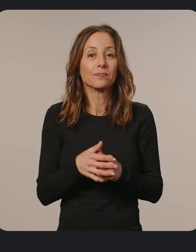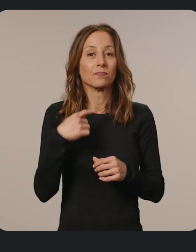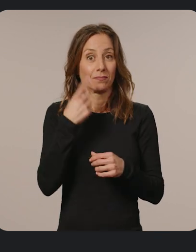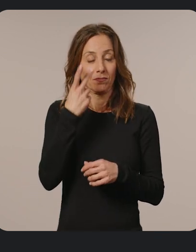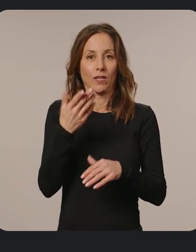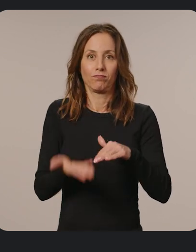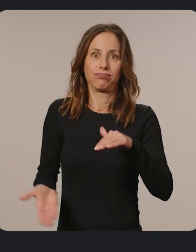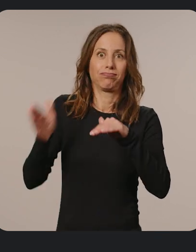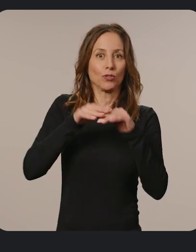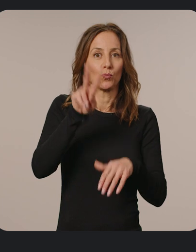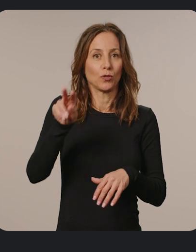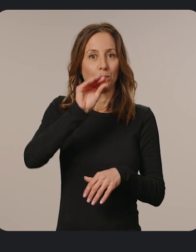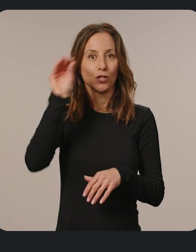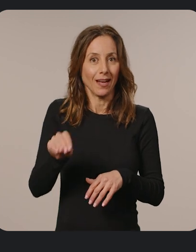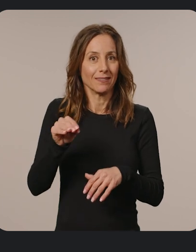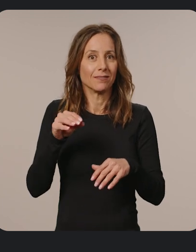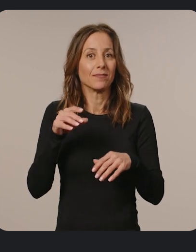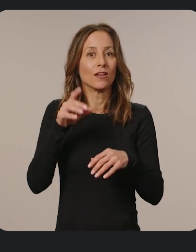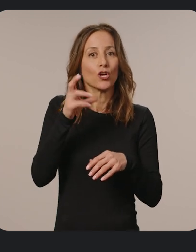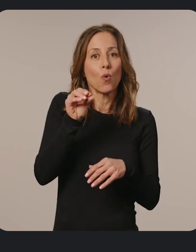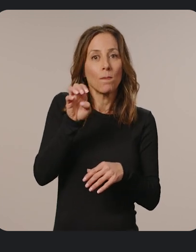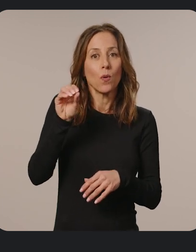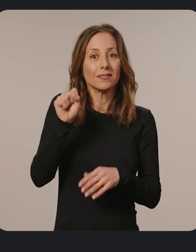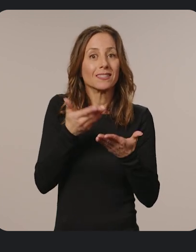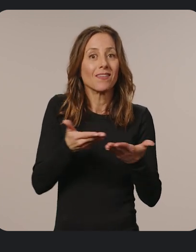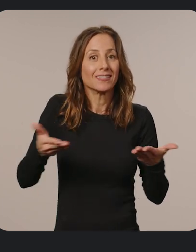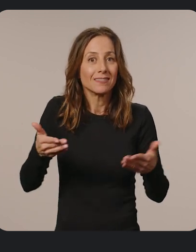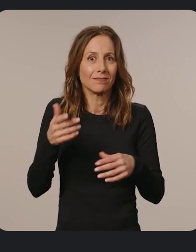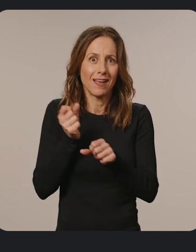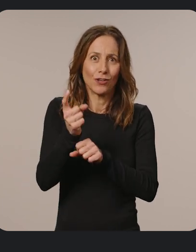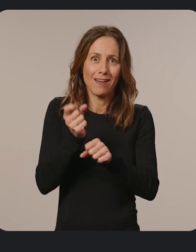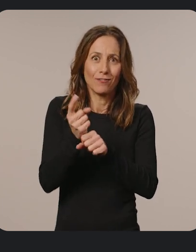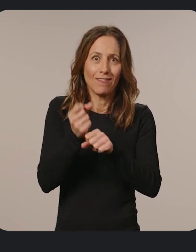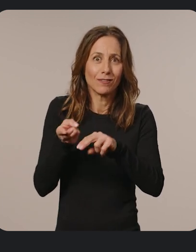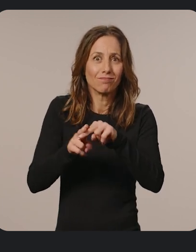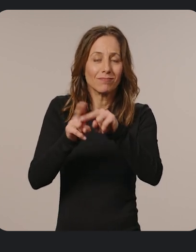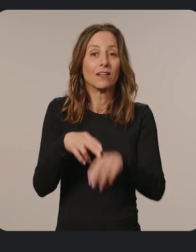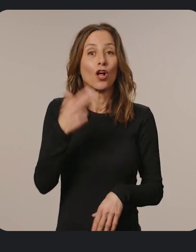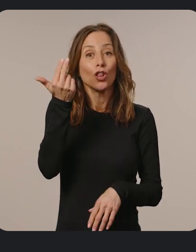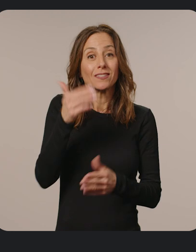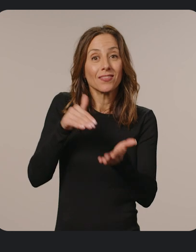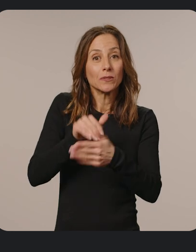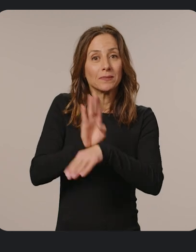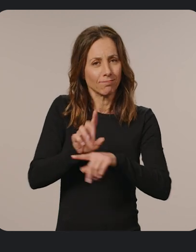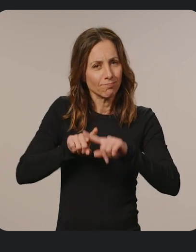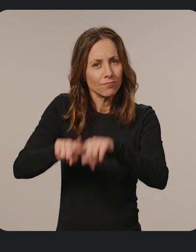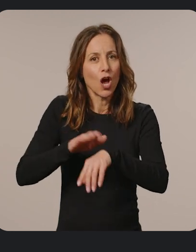more than 22% growth in active Chrome OS devices year over year, and 13,000 businesses rely on